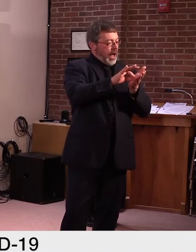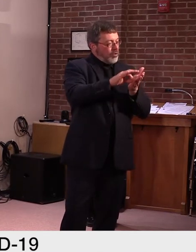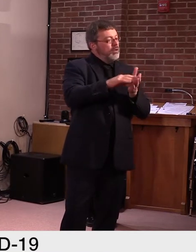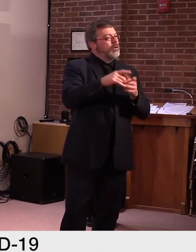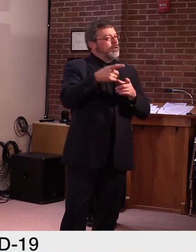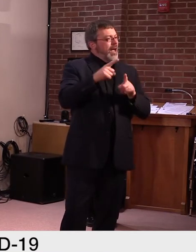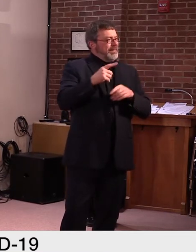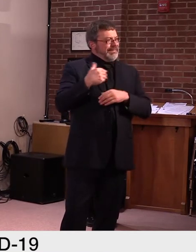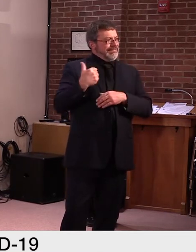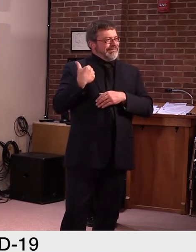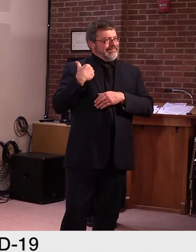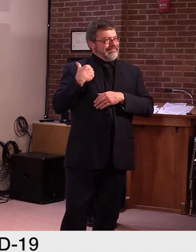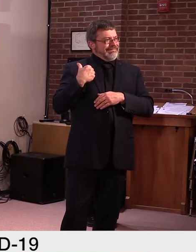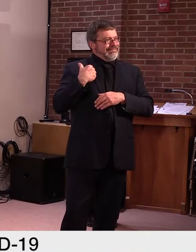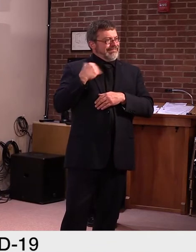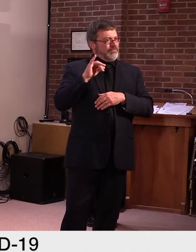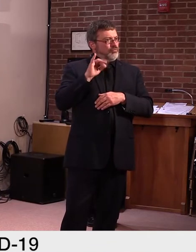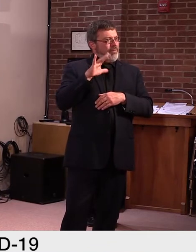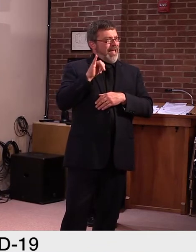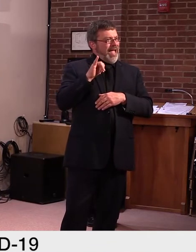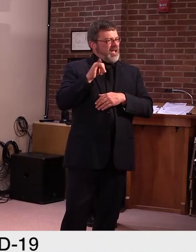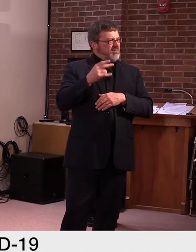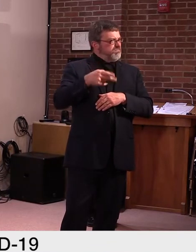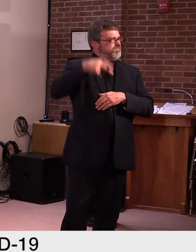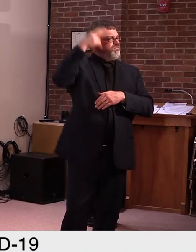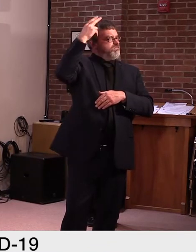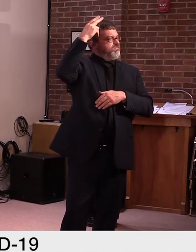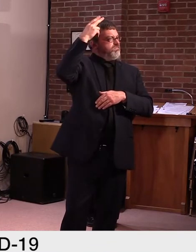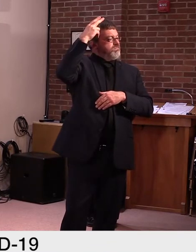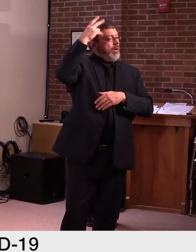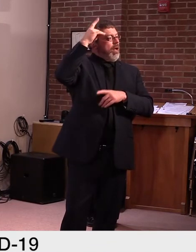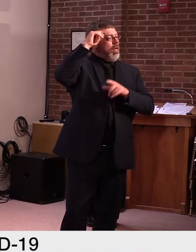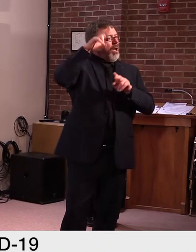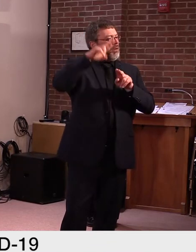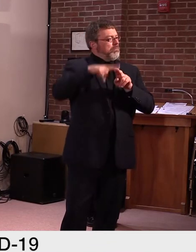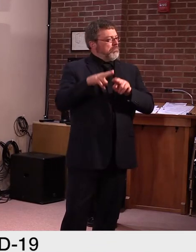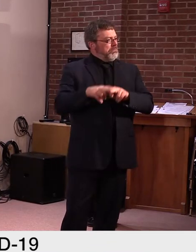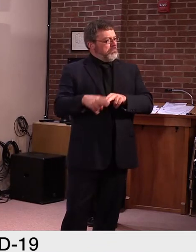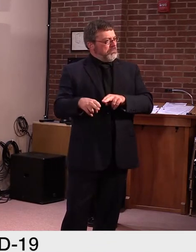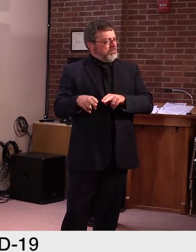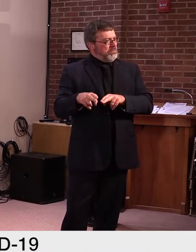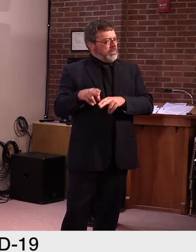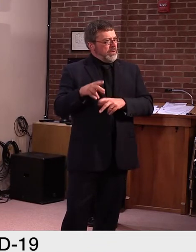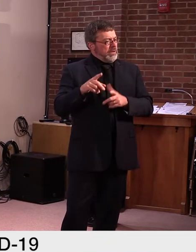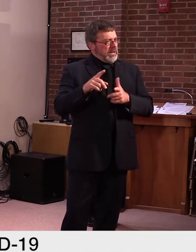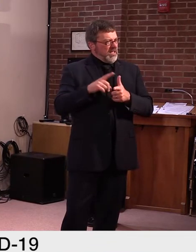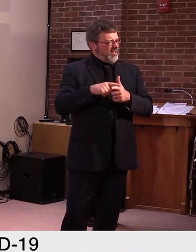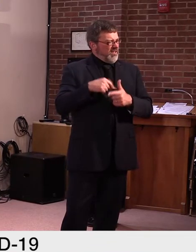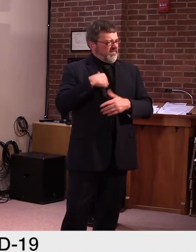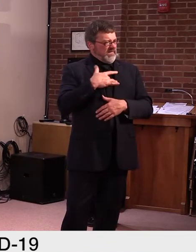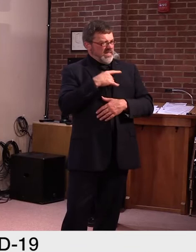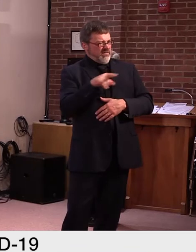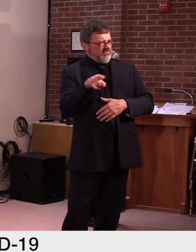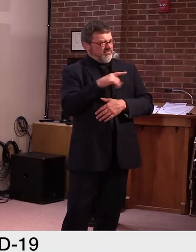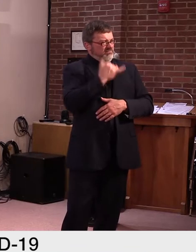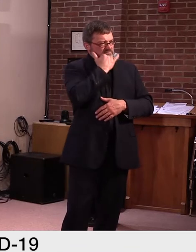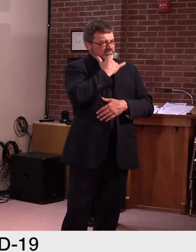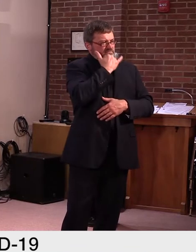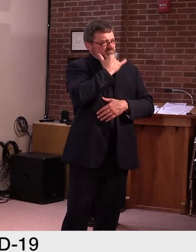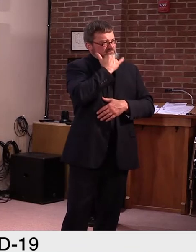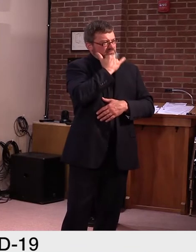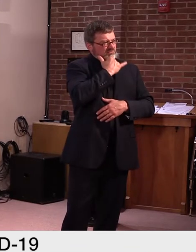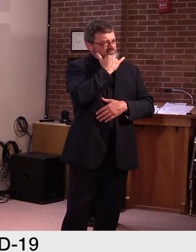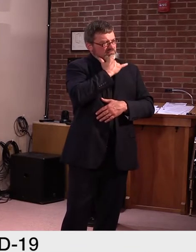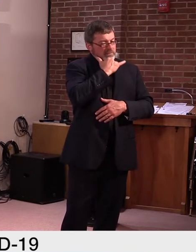April? Are all these numbers, uh, perhaps inaccurate going back that far? And what might be the